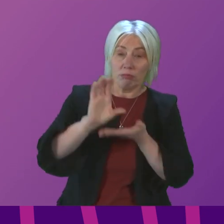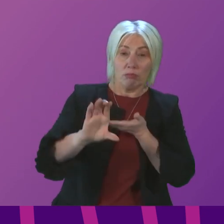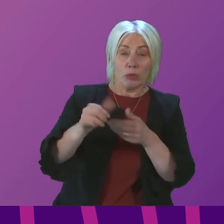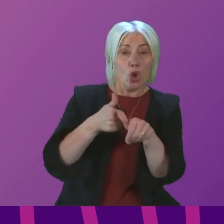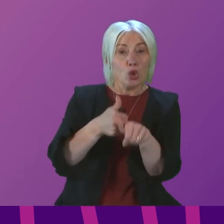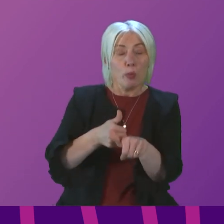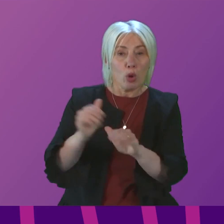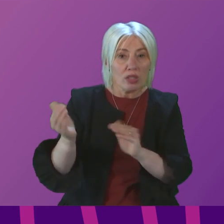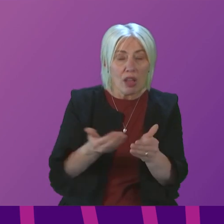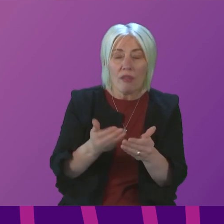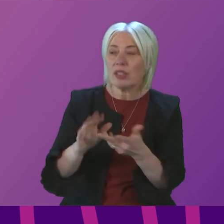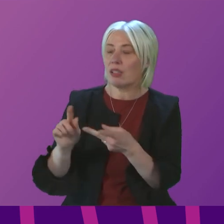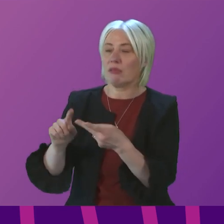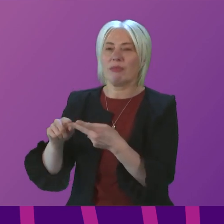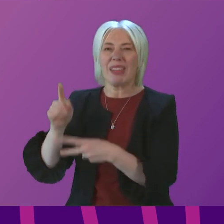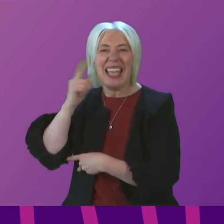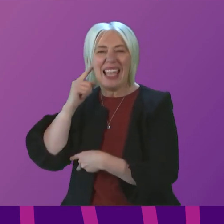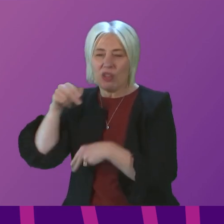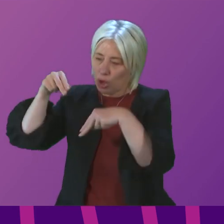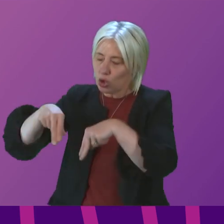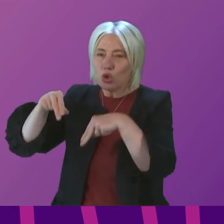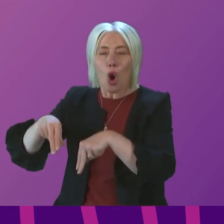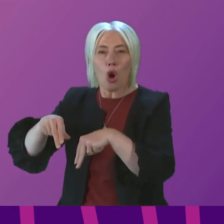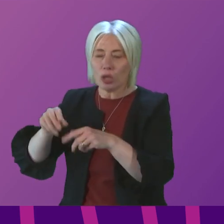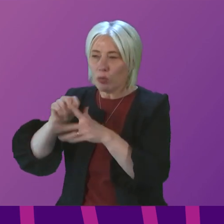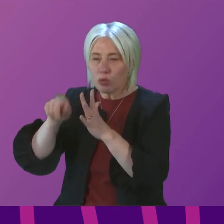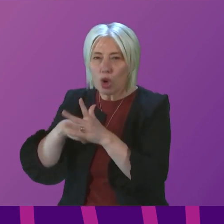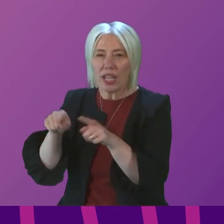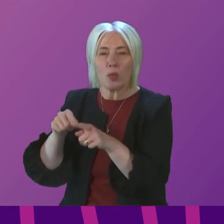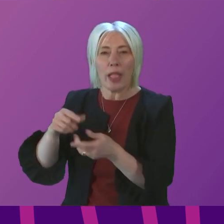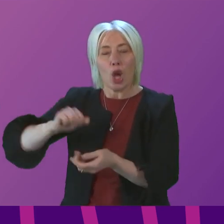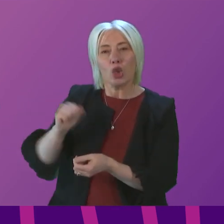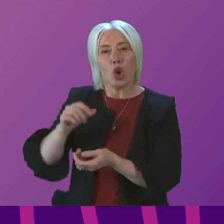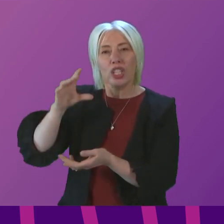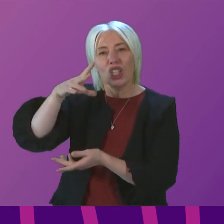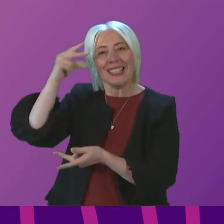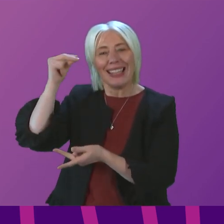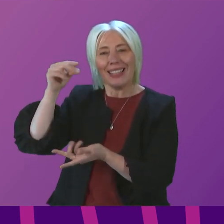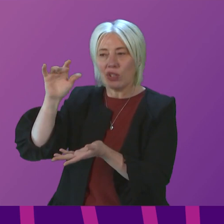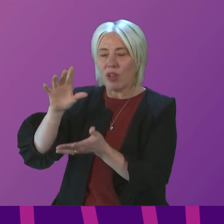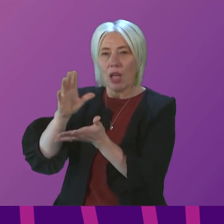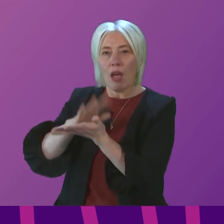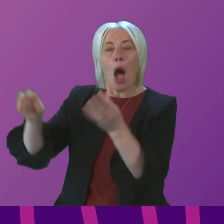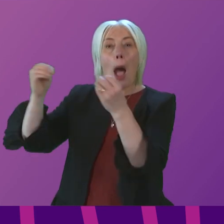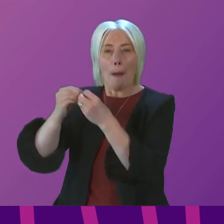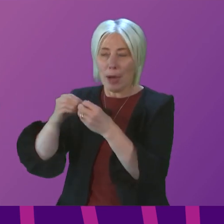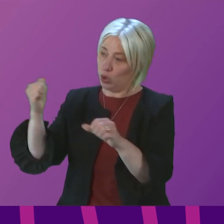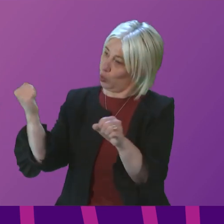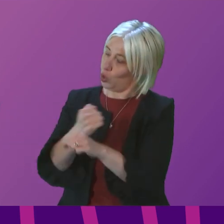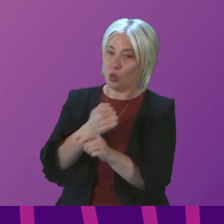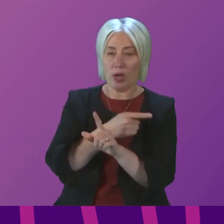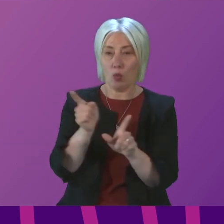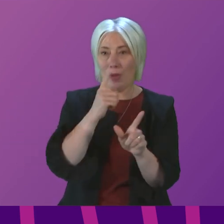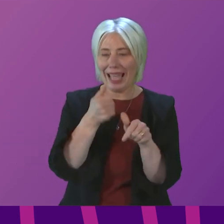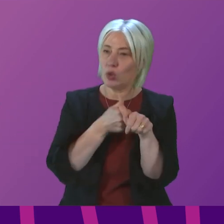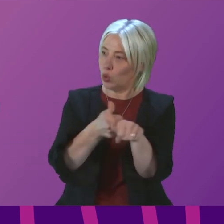services, hearing dogs projects and a Scottish sensory hub. We will continue to do everything we can in support, but I